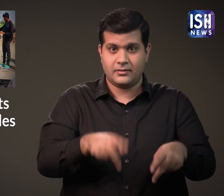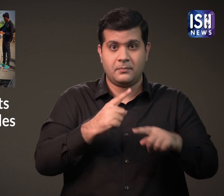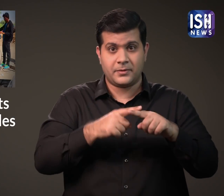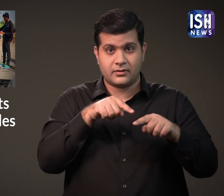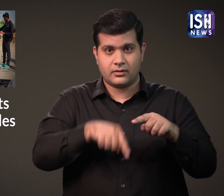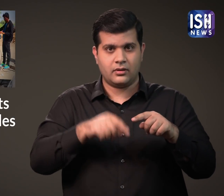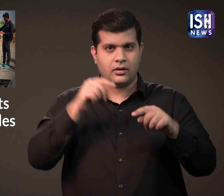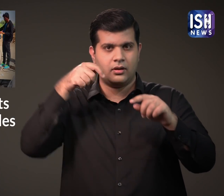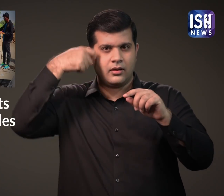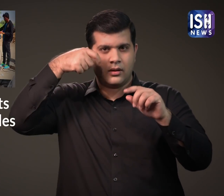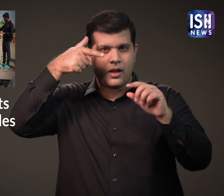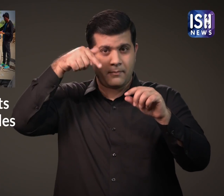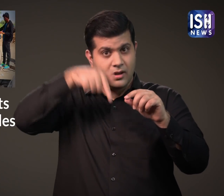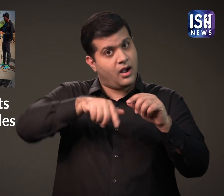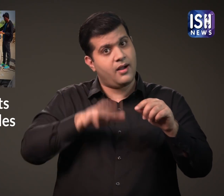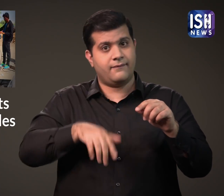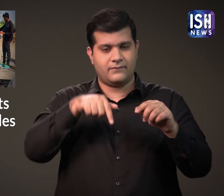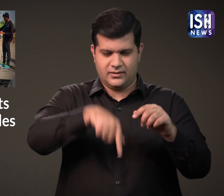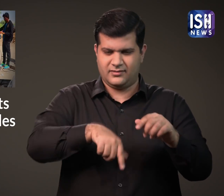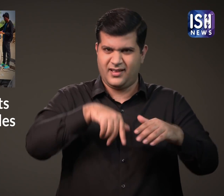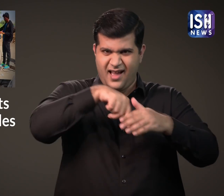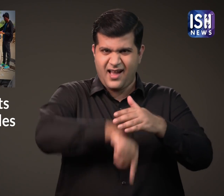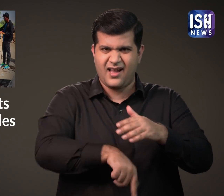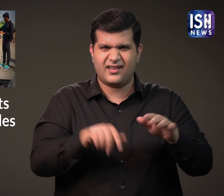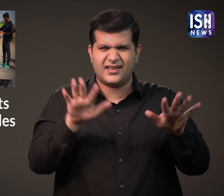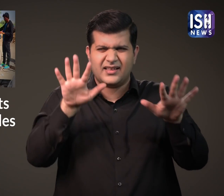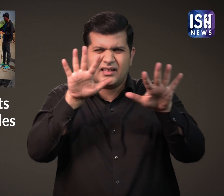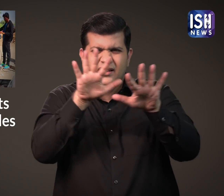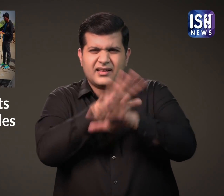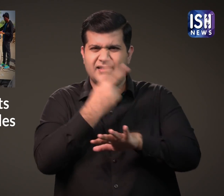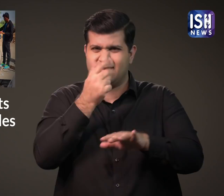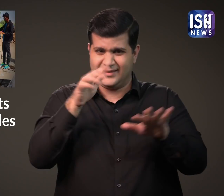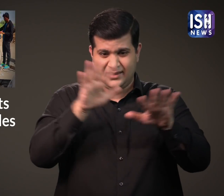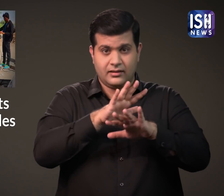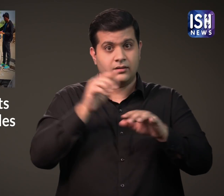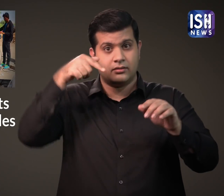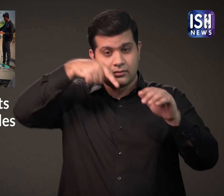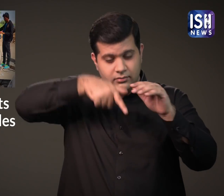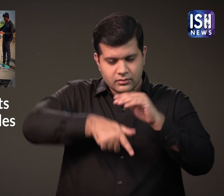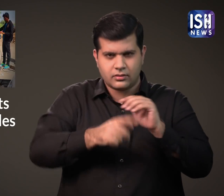Have night vision cameras that transmit high-resolution videos and images.